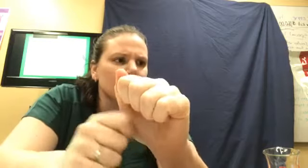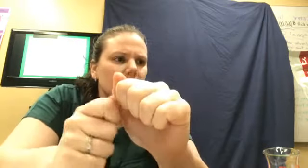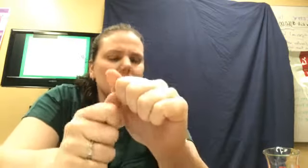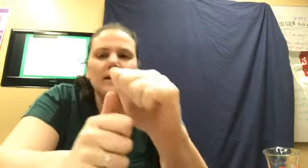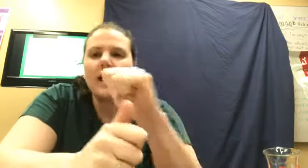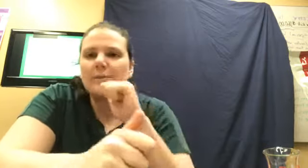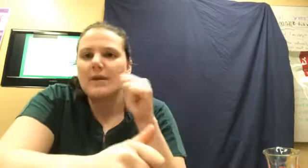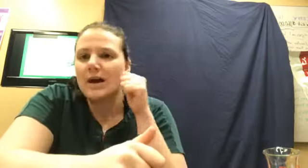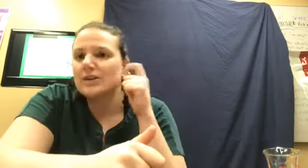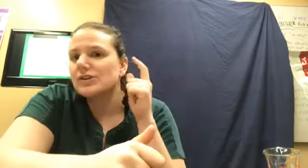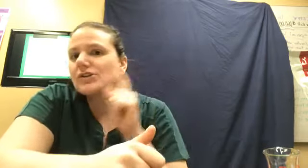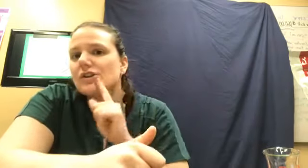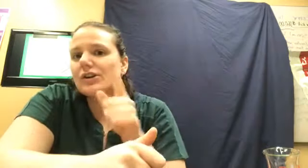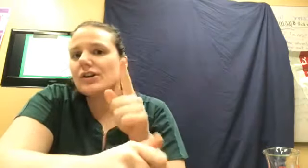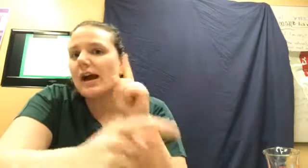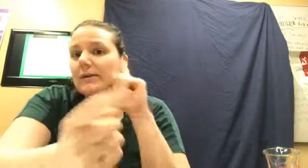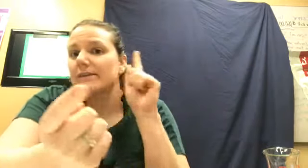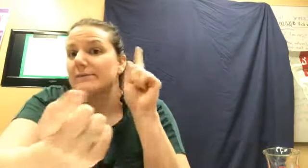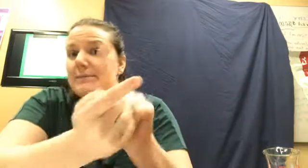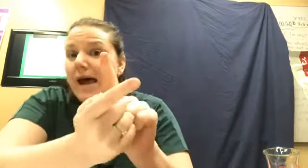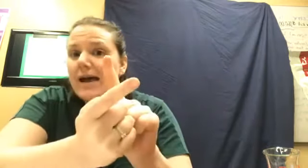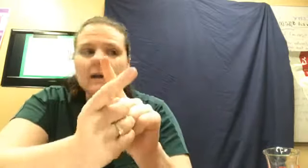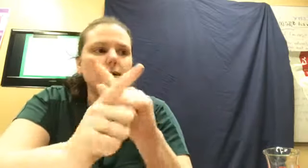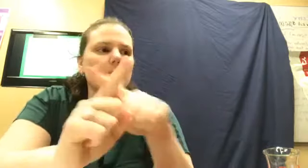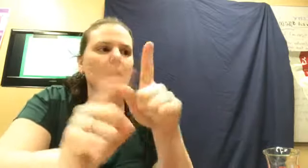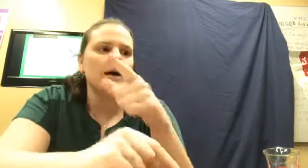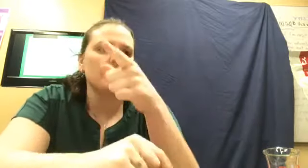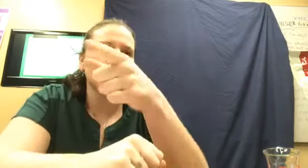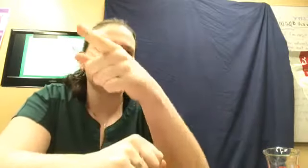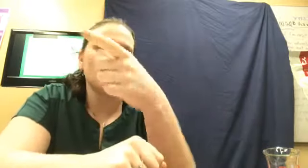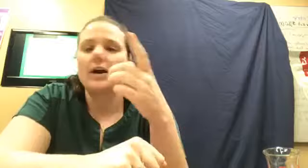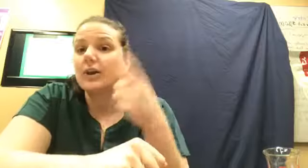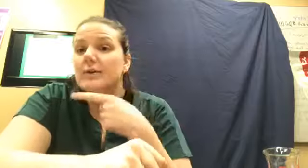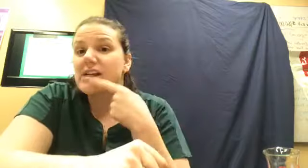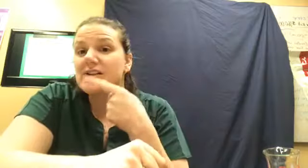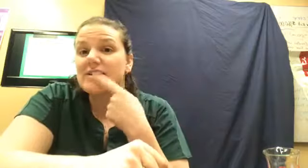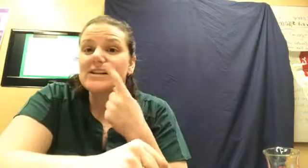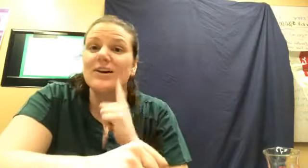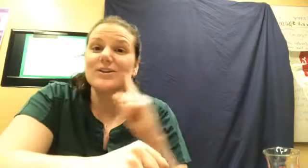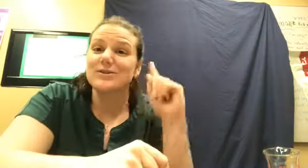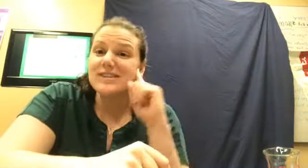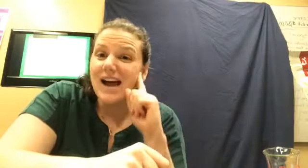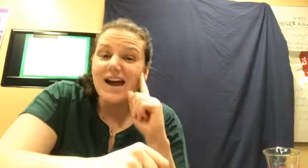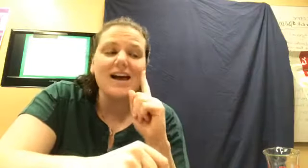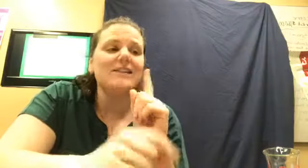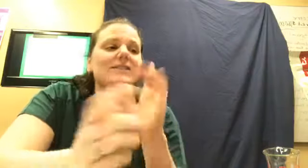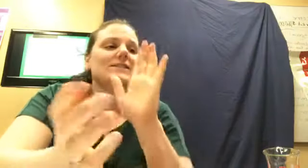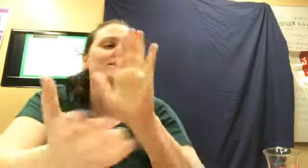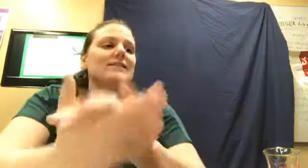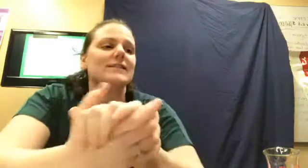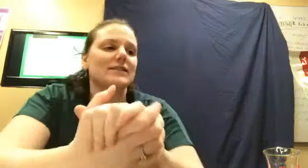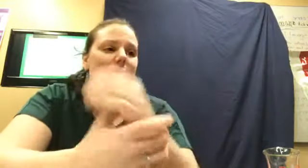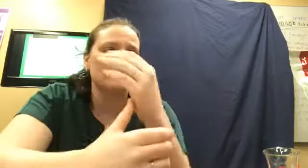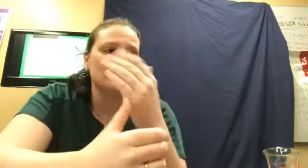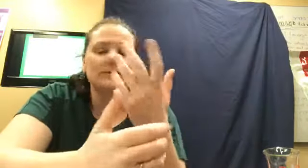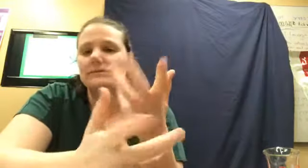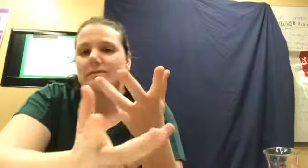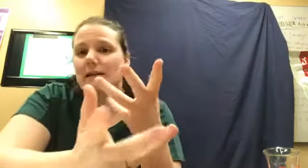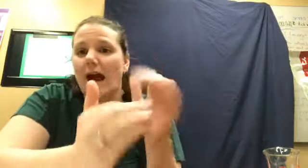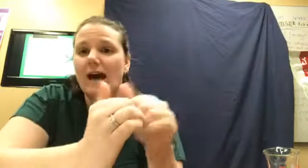I'm not sure we've met, but are you hearing? Are you deaf? How